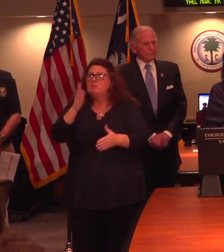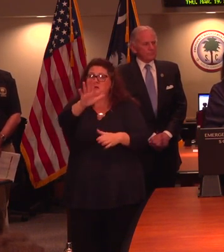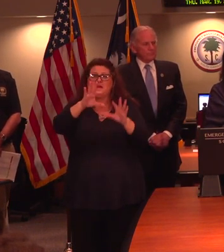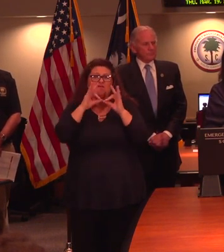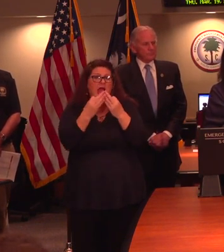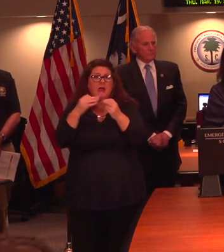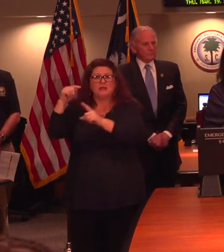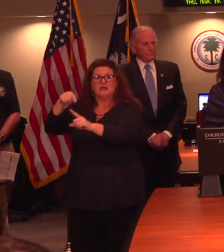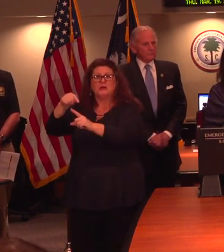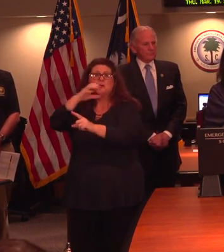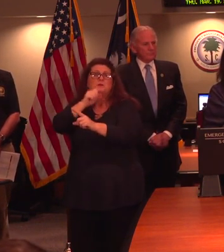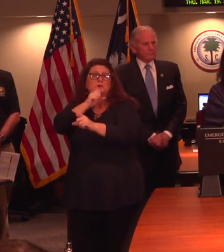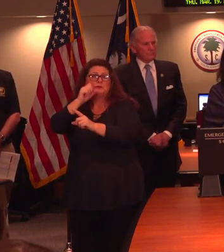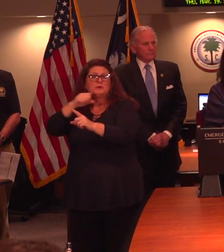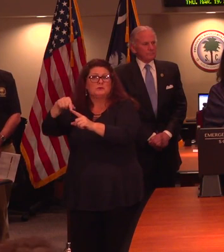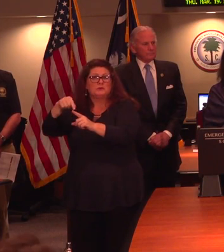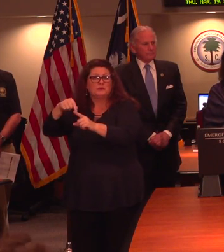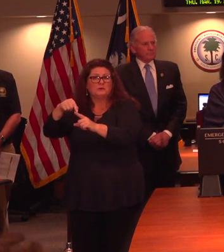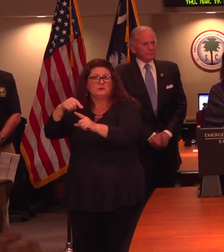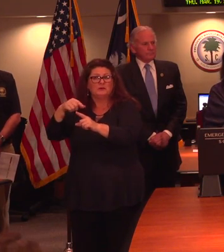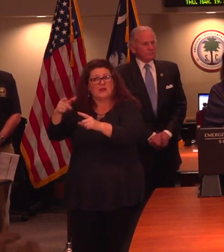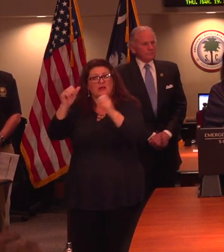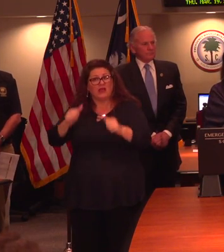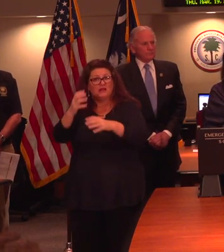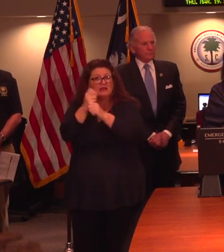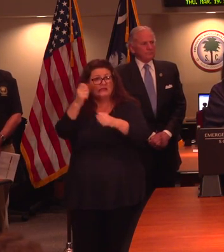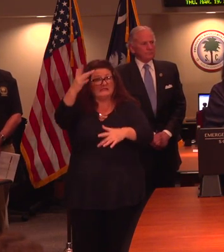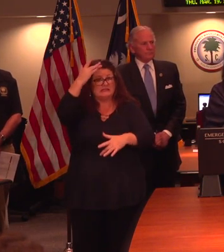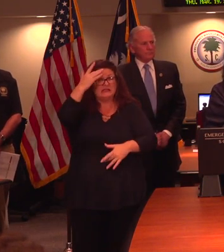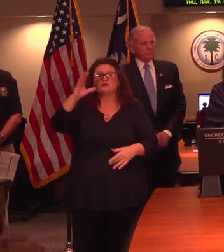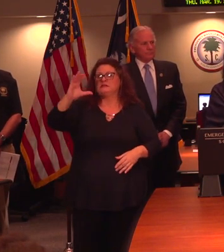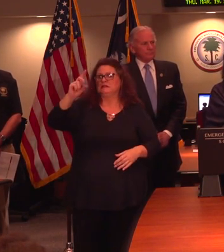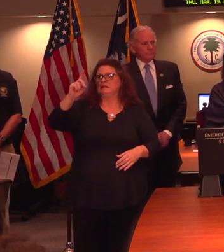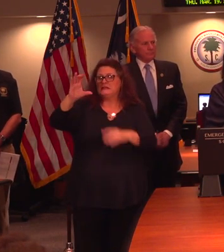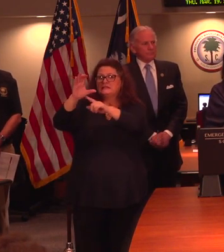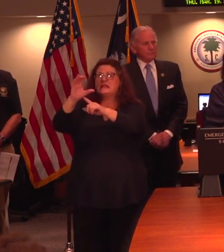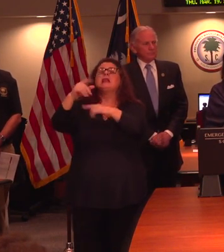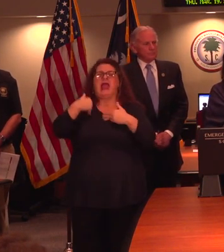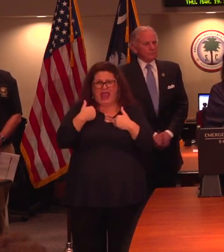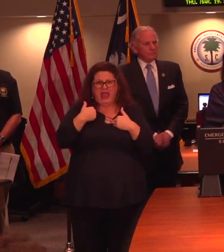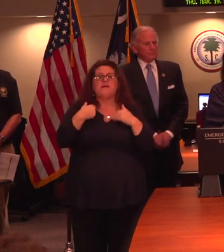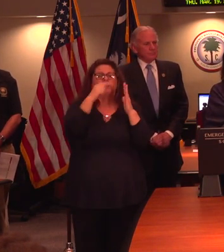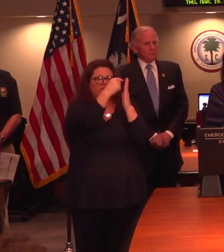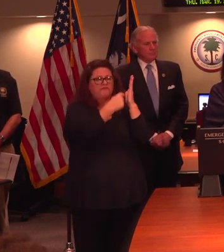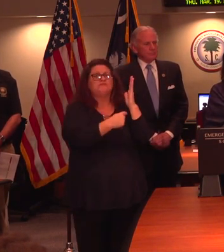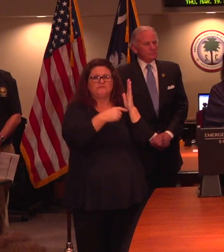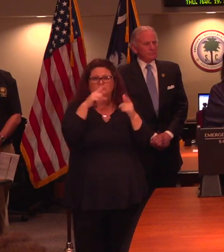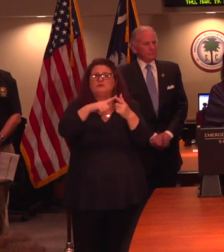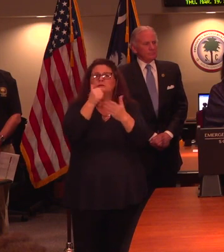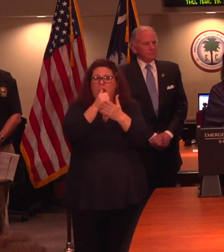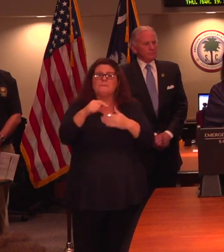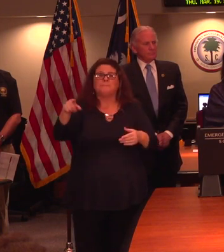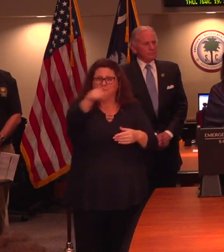So follow information provided by the CDC and by DHEC for safely providing care in the home. Please be thoughtful